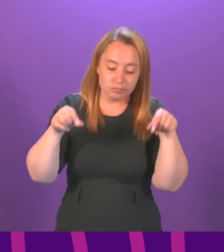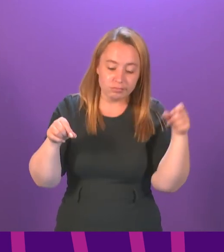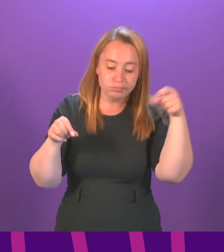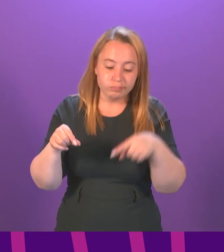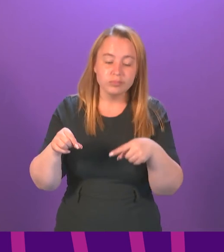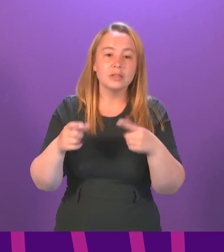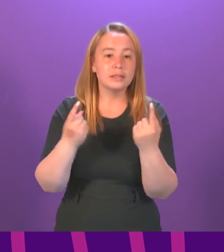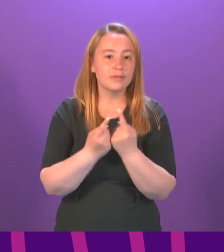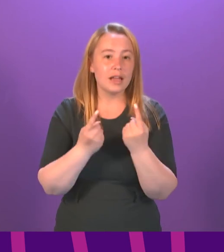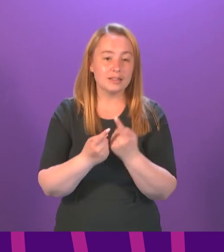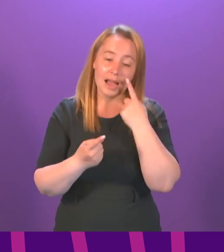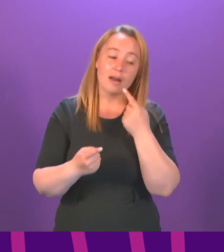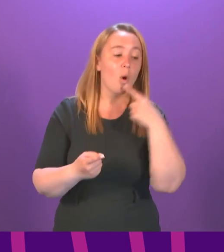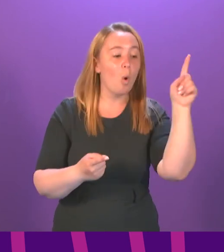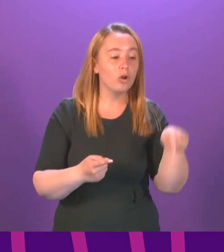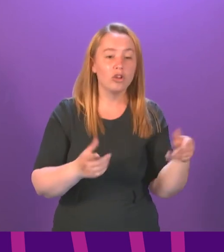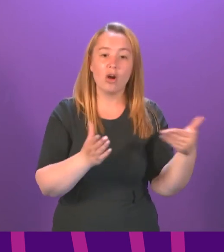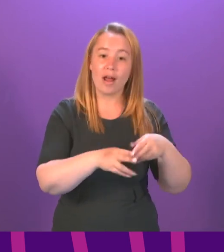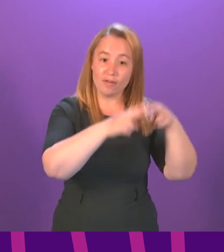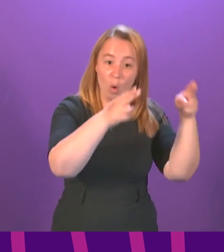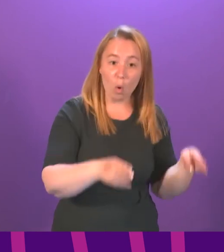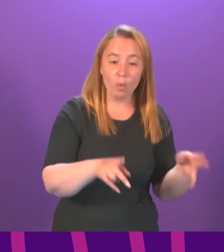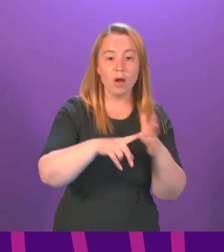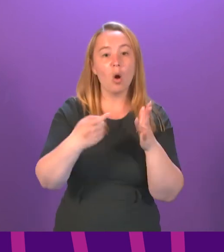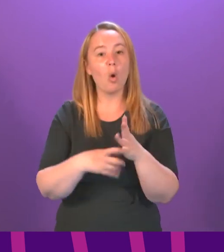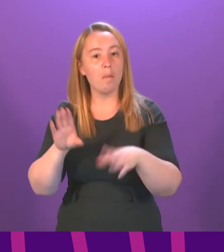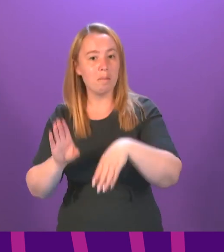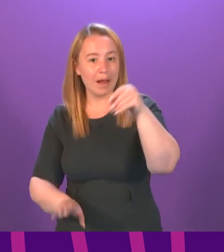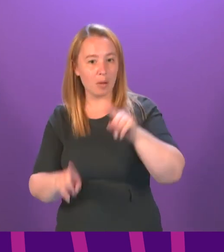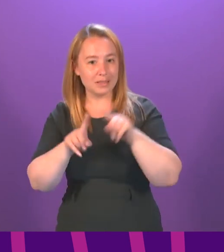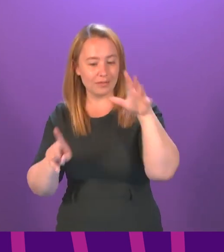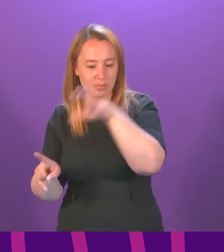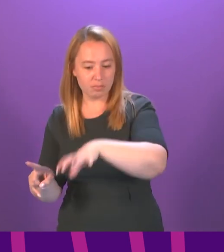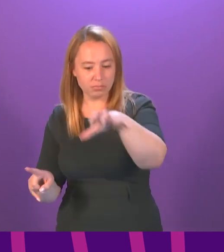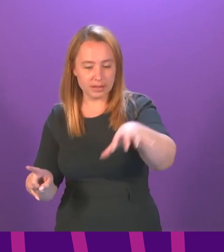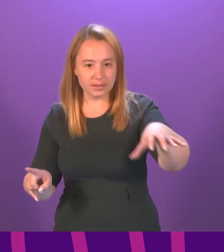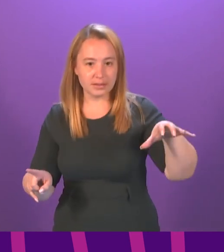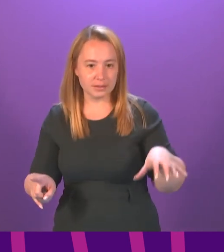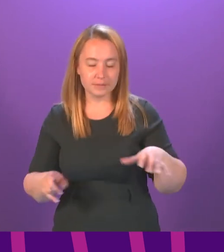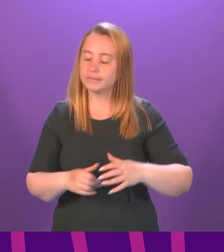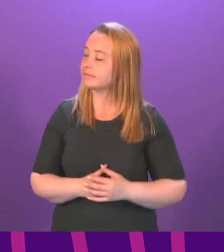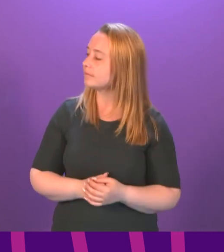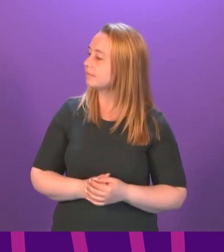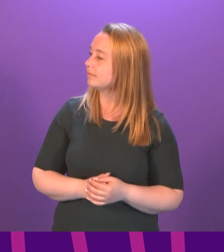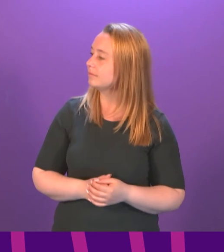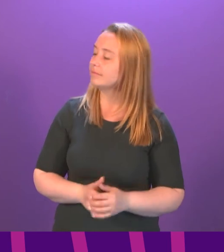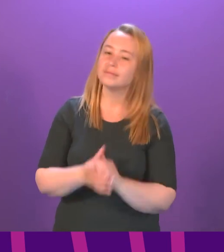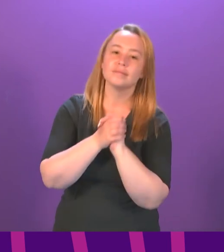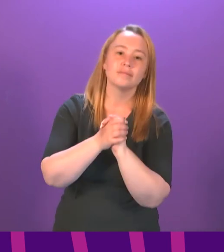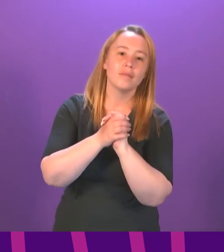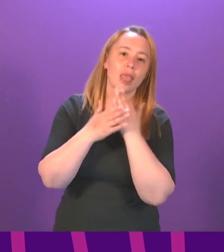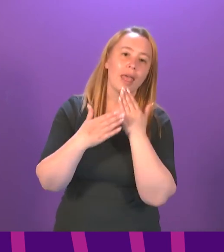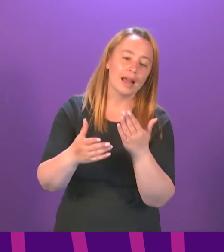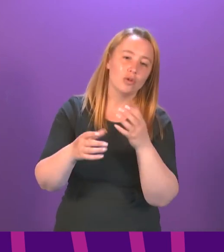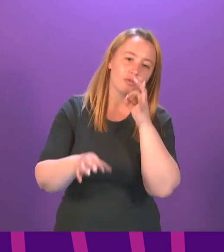ordered to your home, if necessary, or pick it up from the multiple sites right across the country. Alex Coole-Hamilton. I am grateful again for that answer.